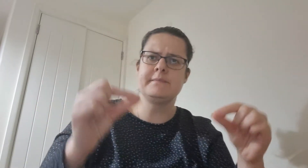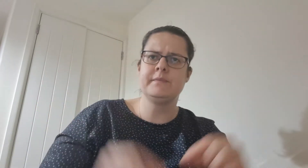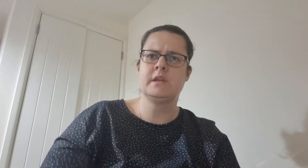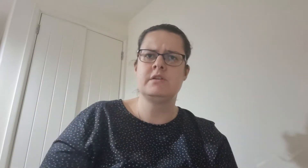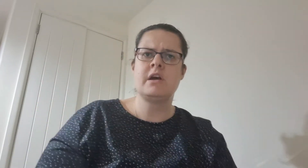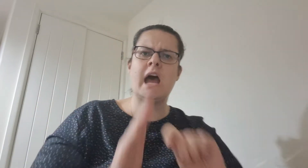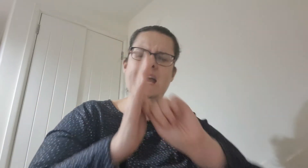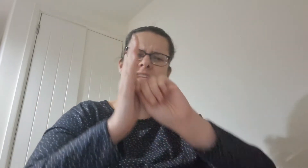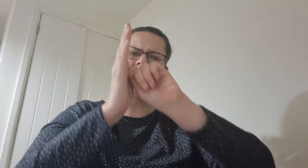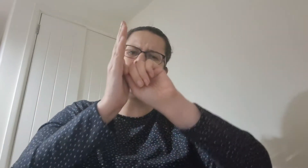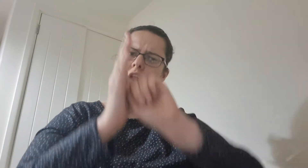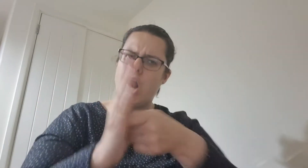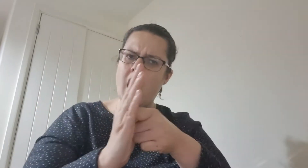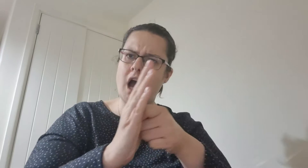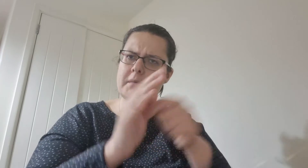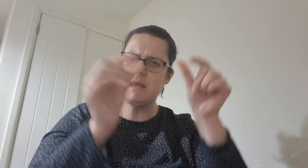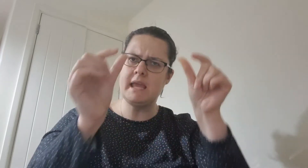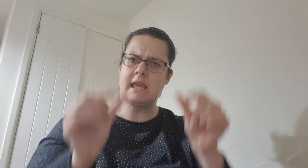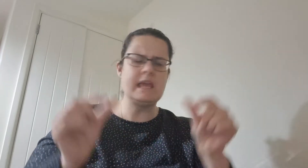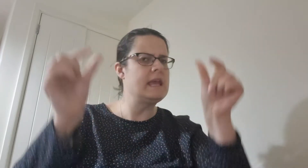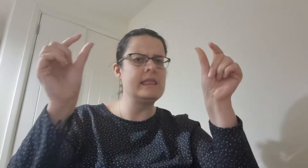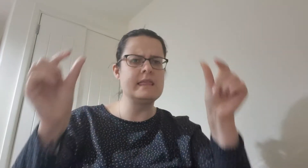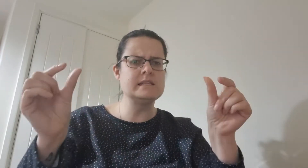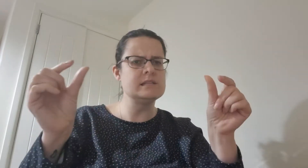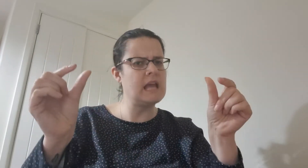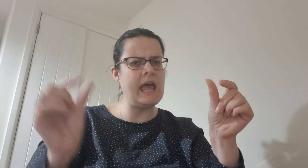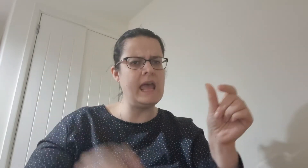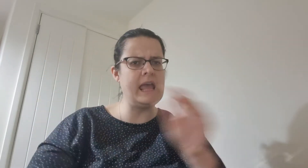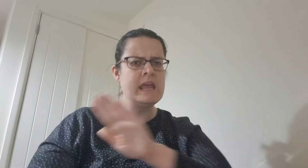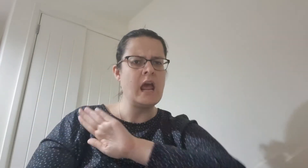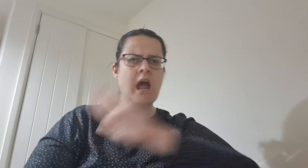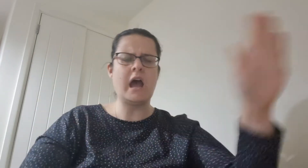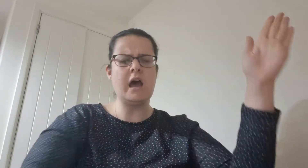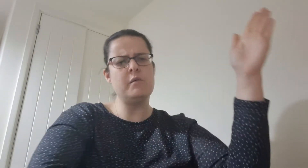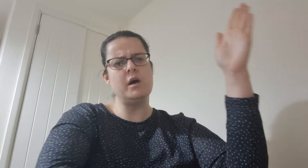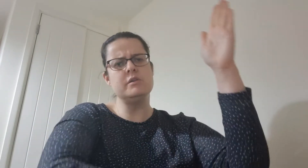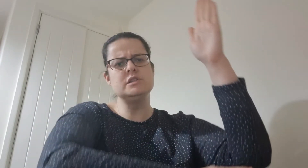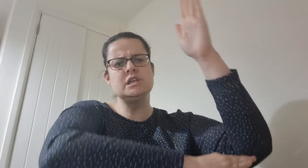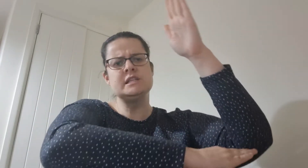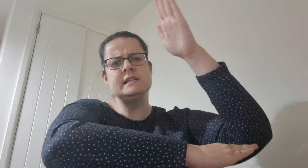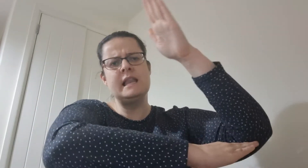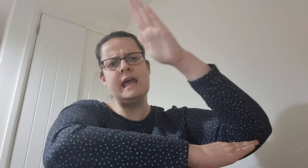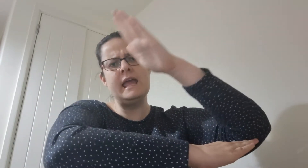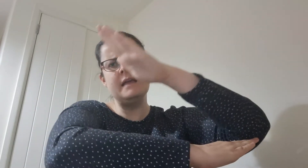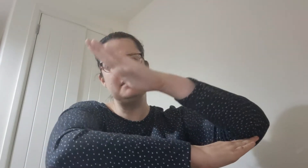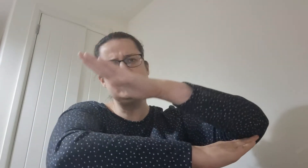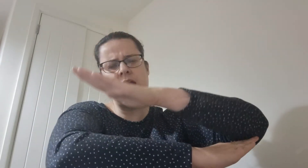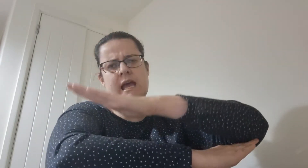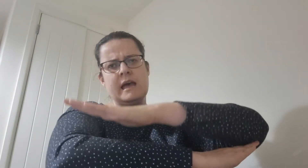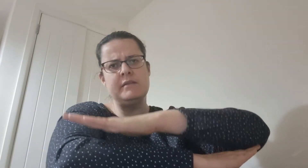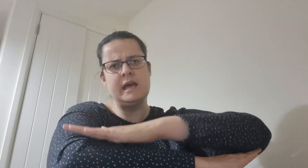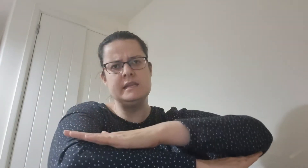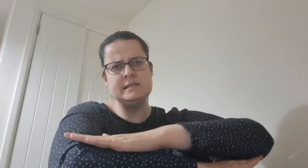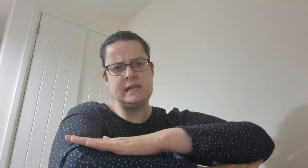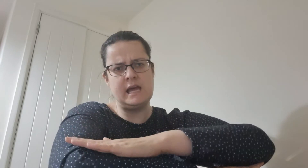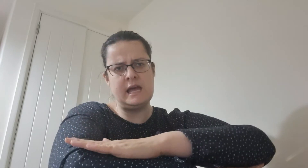Trying to lock me in this cage I won't just lie and come inside